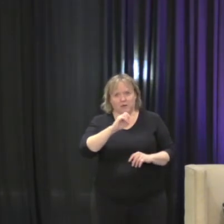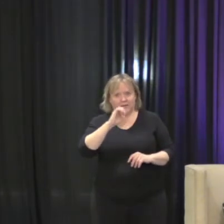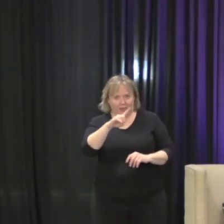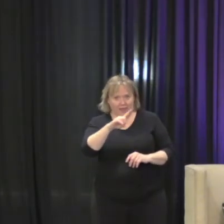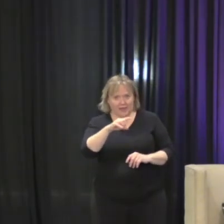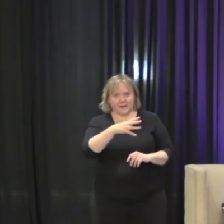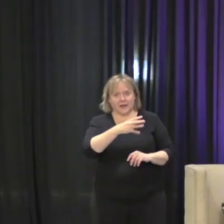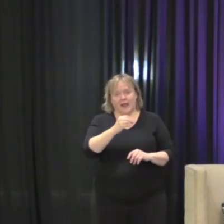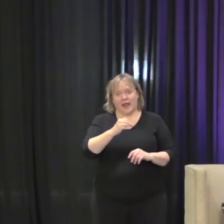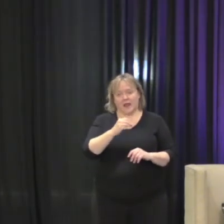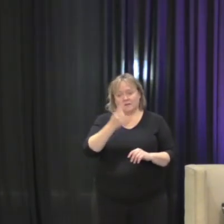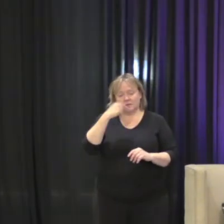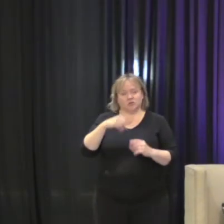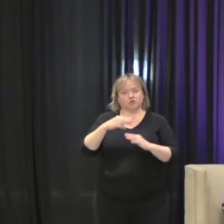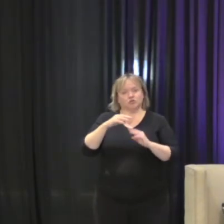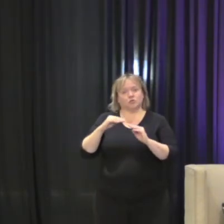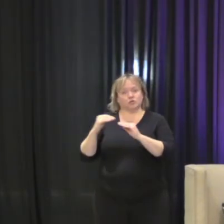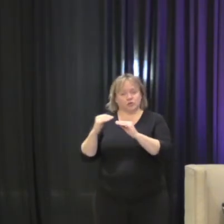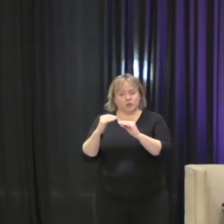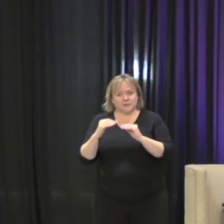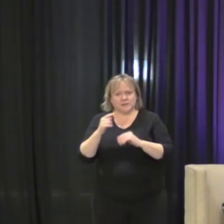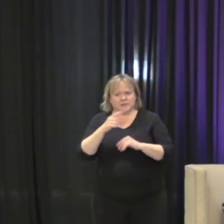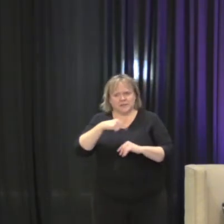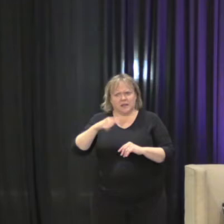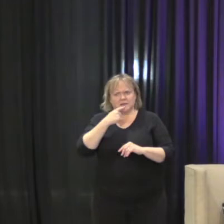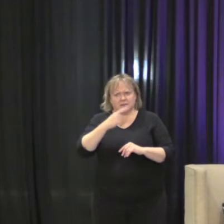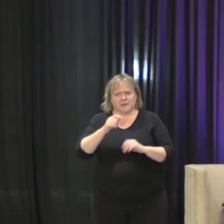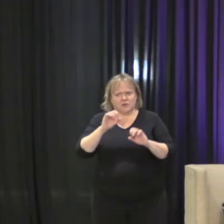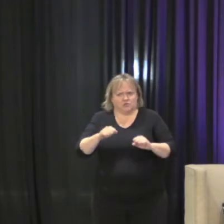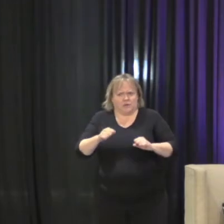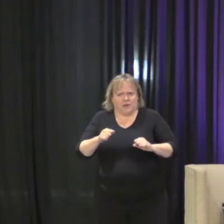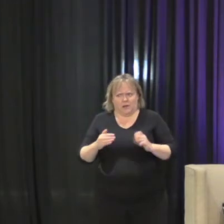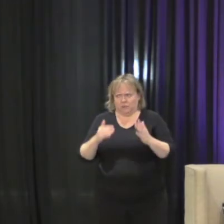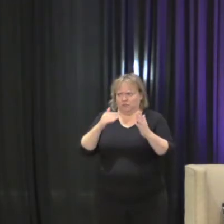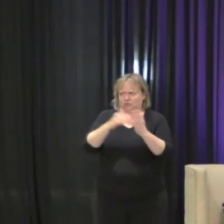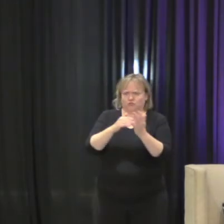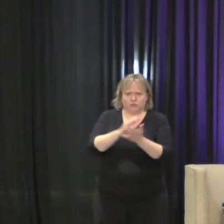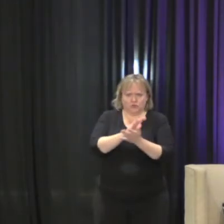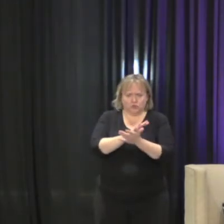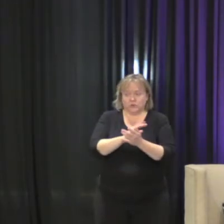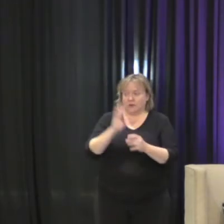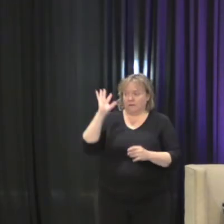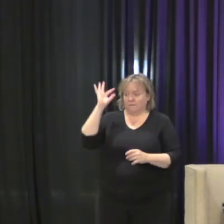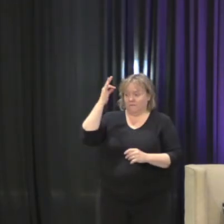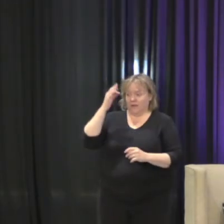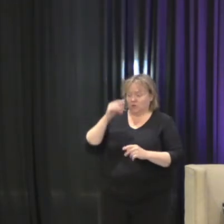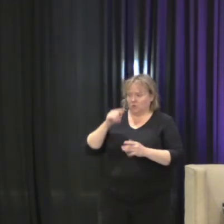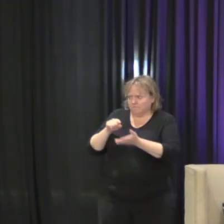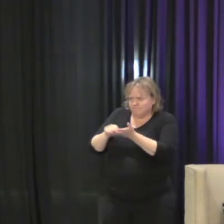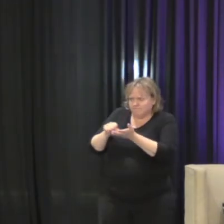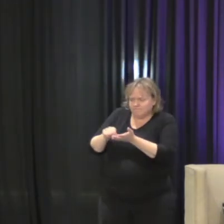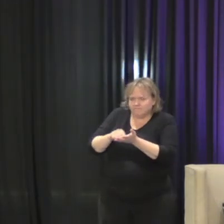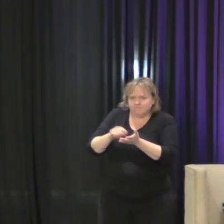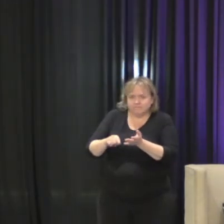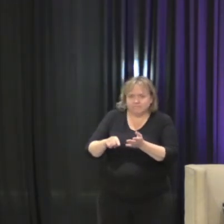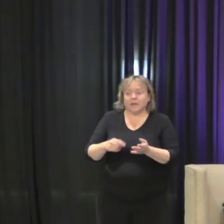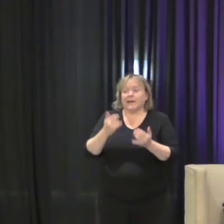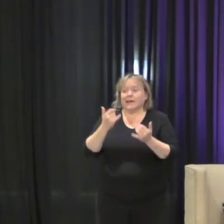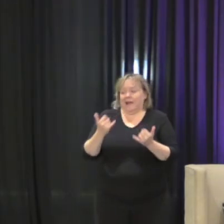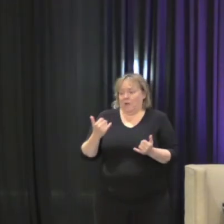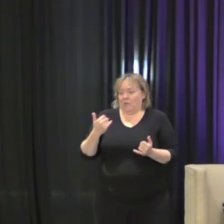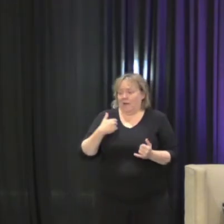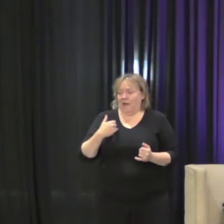accountable by bringing lawsuits, by conducting investigations. Betsy DeVos, as you